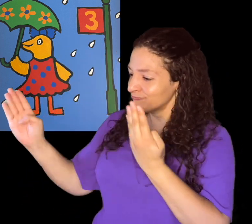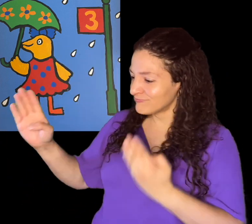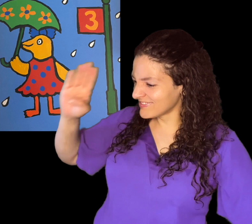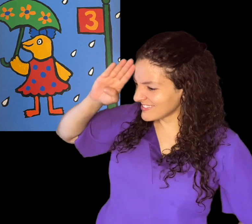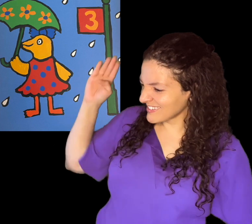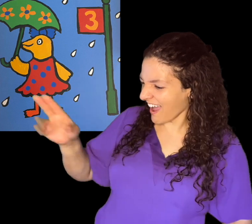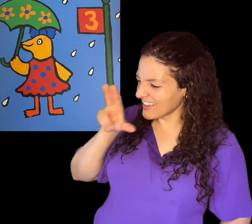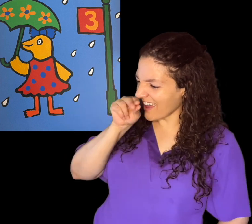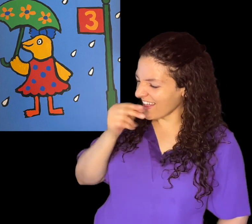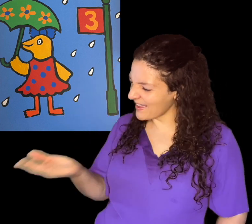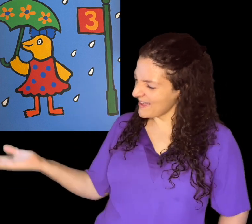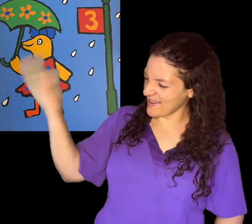Hello, Tallulah.